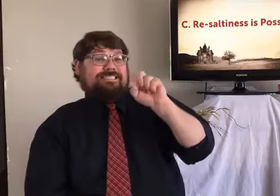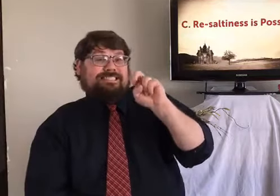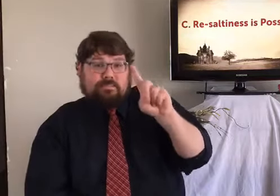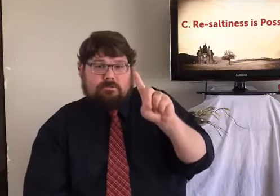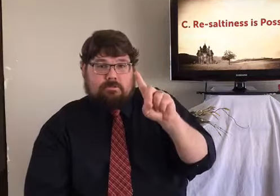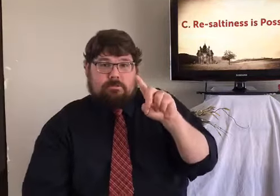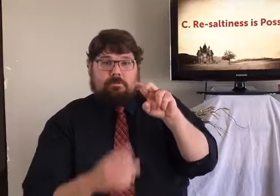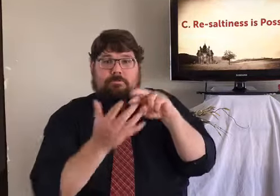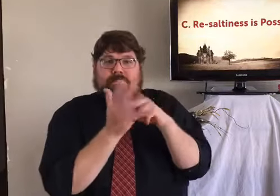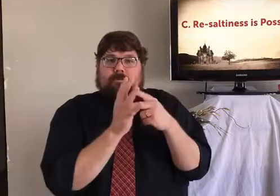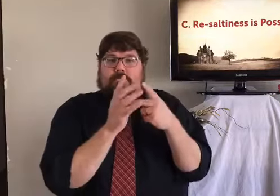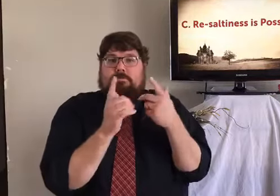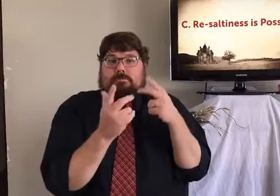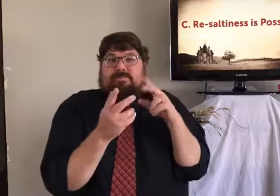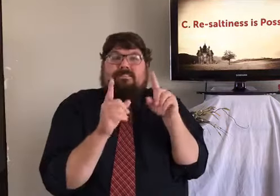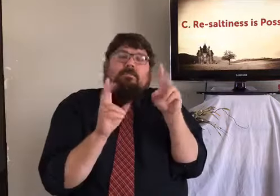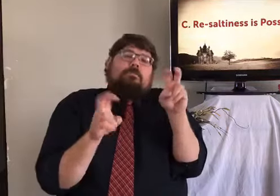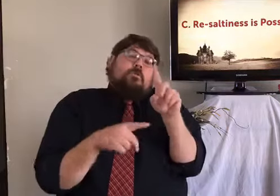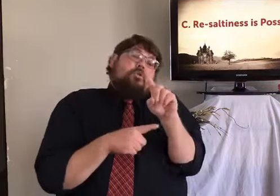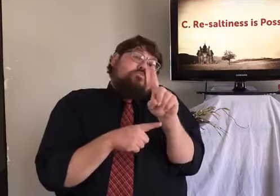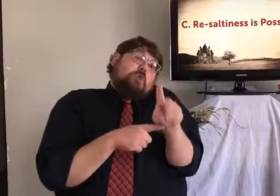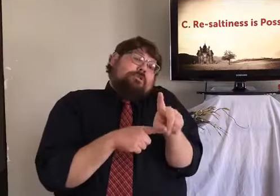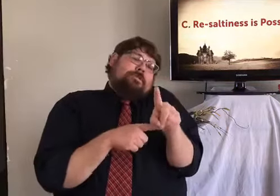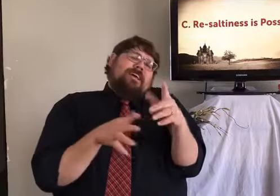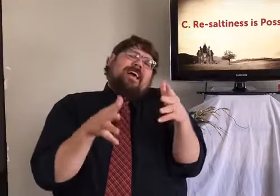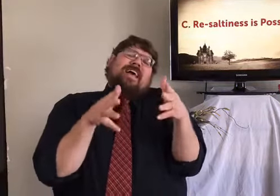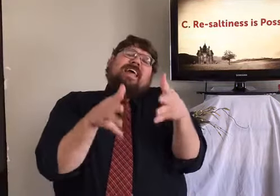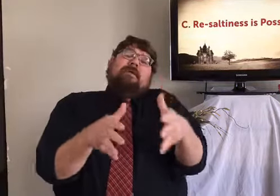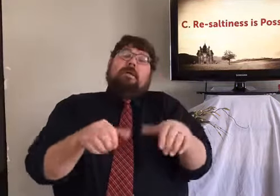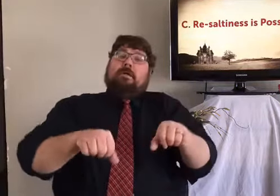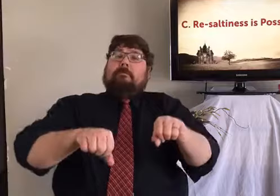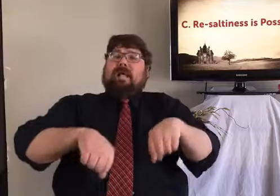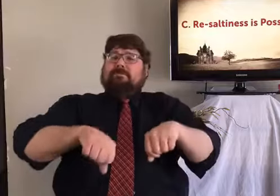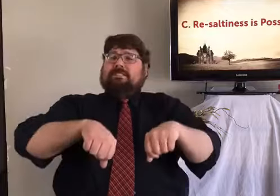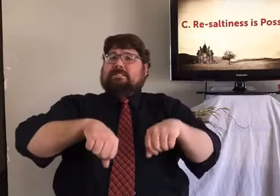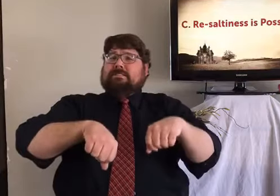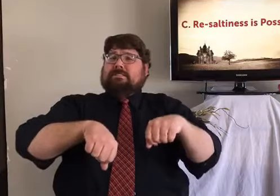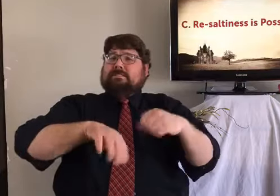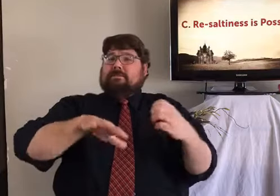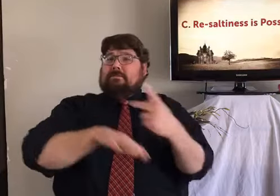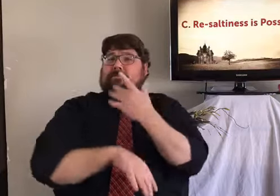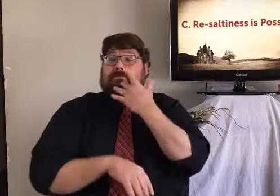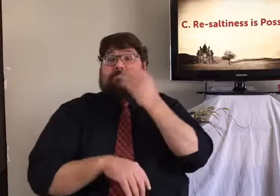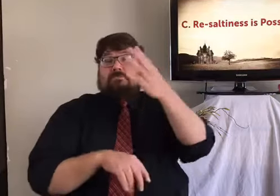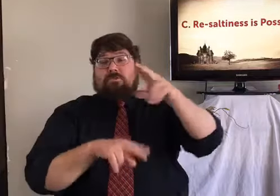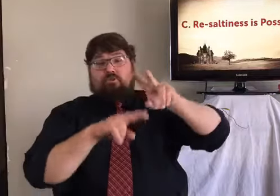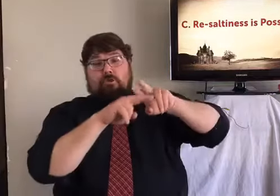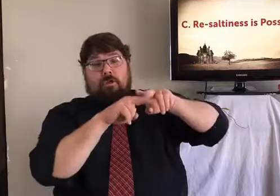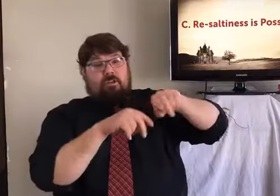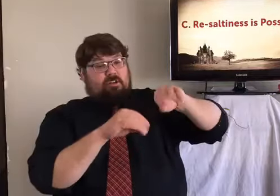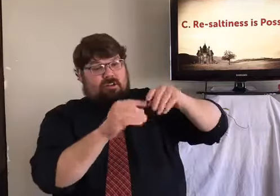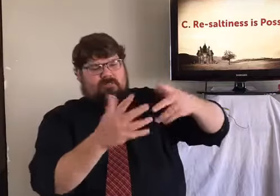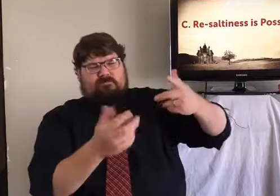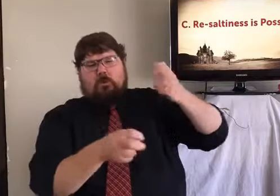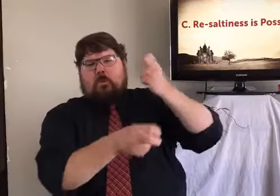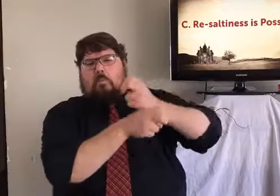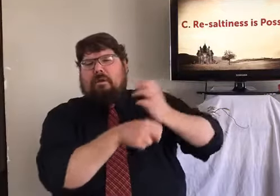if something can lose its flavor, how can it be seasoned again? You know, so this question kind of leaves the